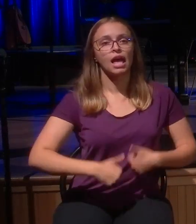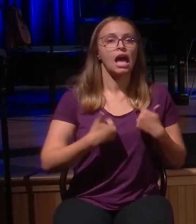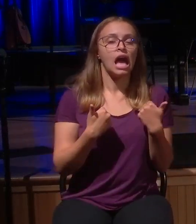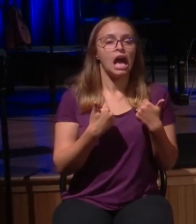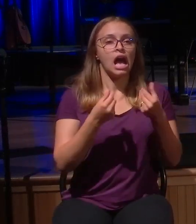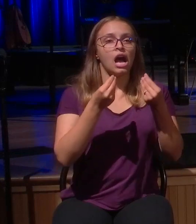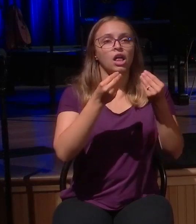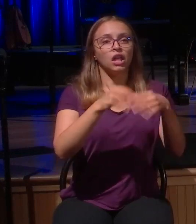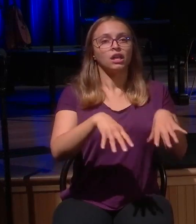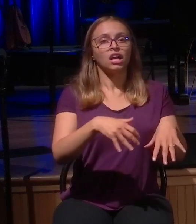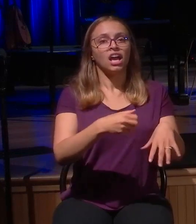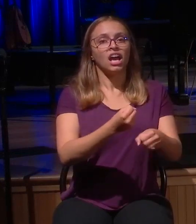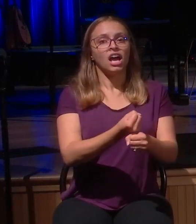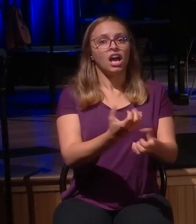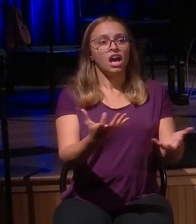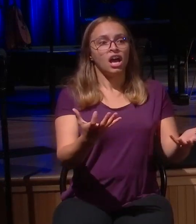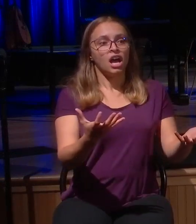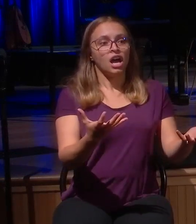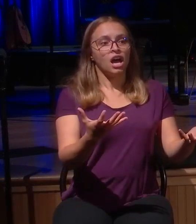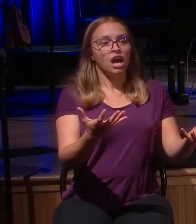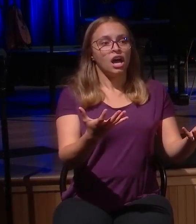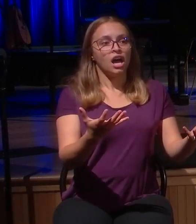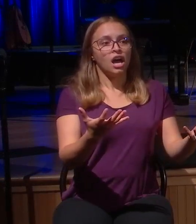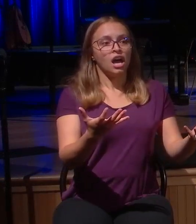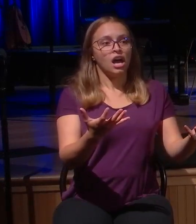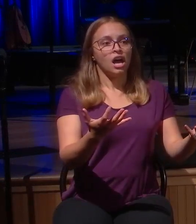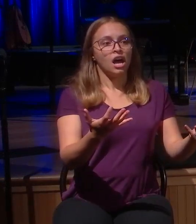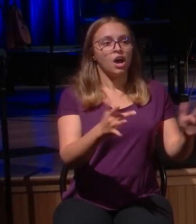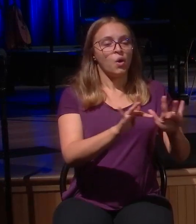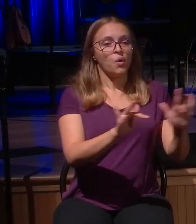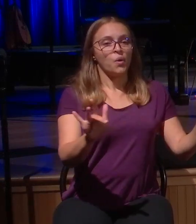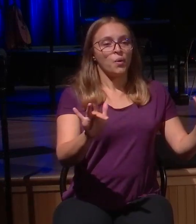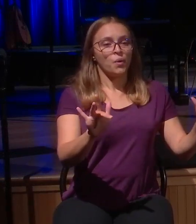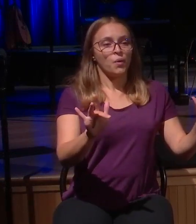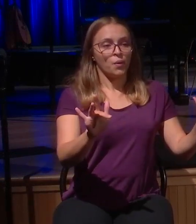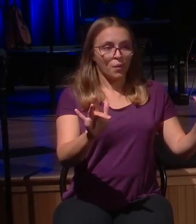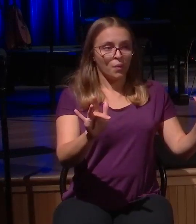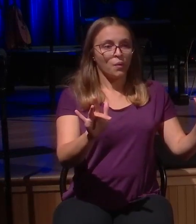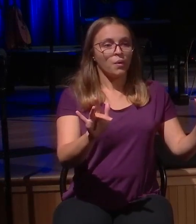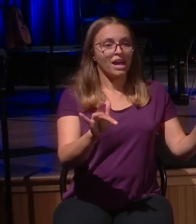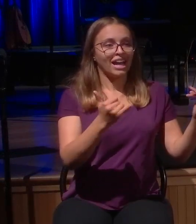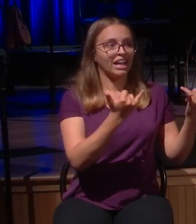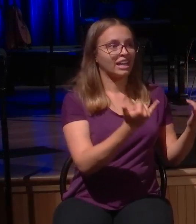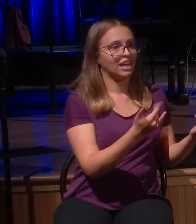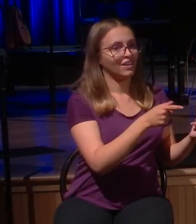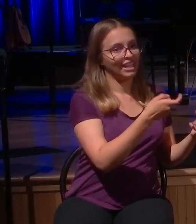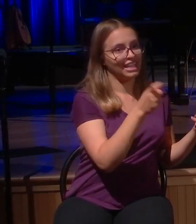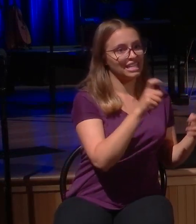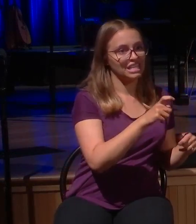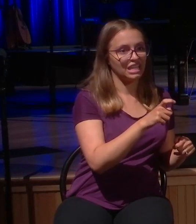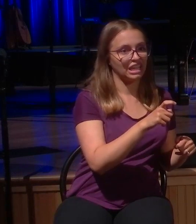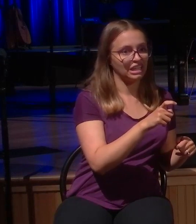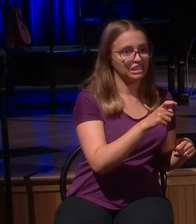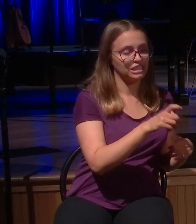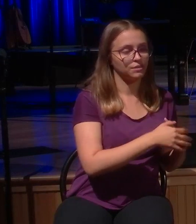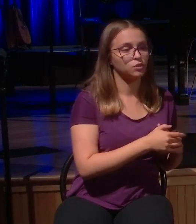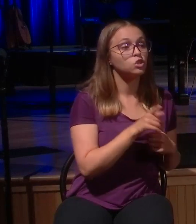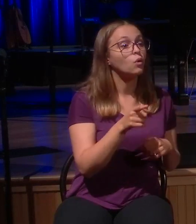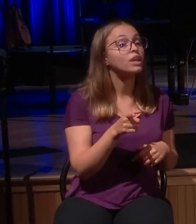money's gone. His friends have abandoned him. And all of a sudden, this man, here he is, he went out and hired himself out to one of the citizens of